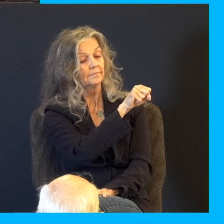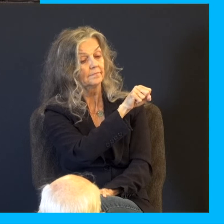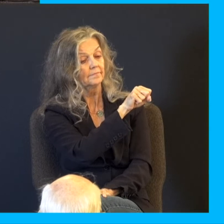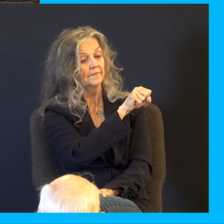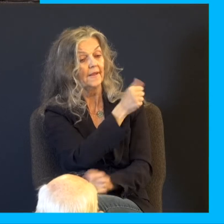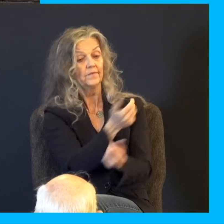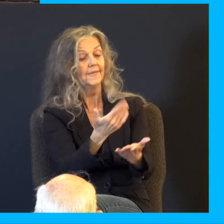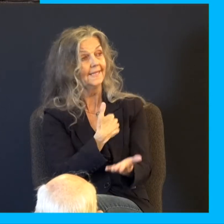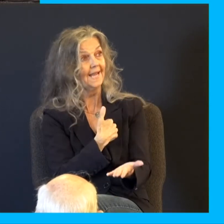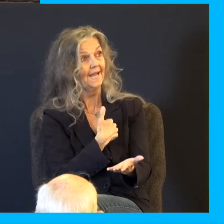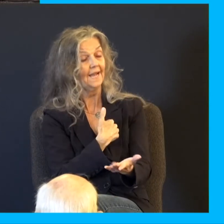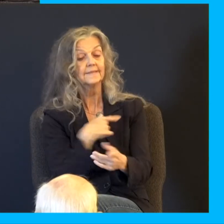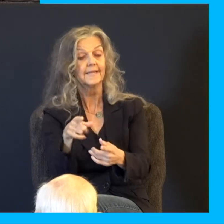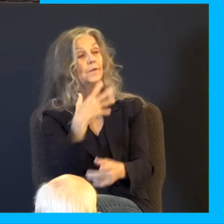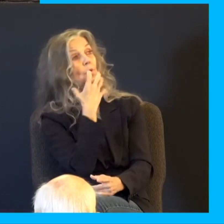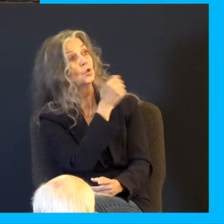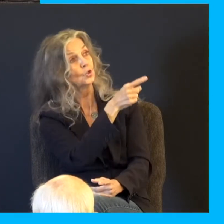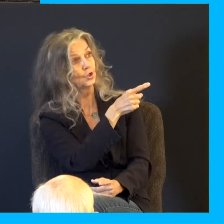hath and he will curse you to your face.